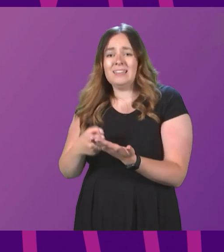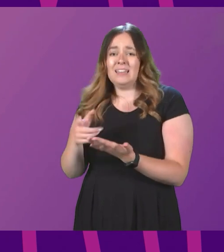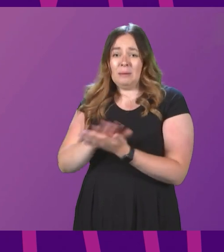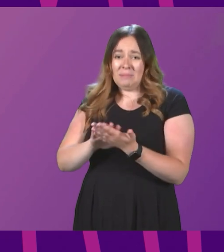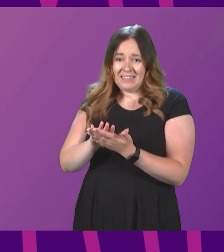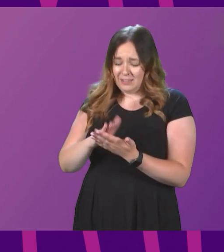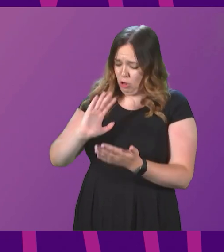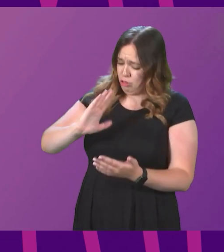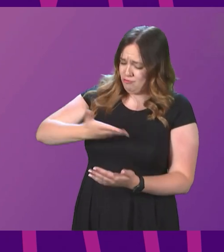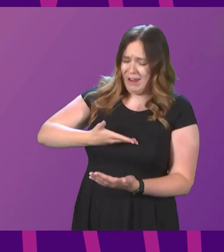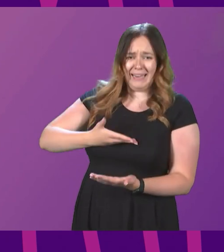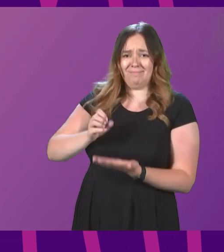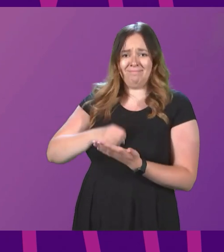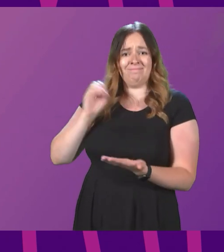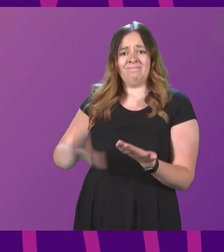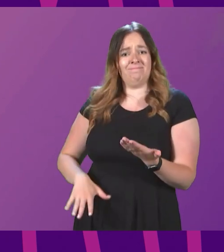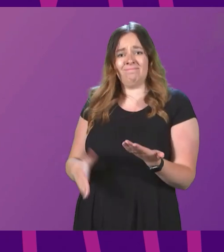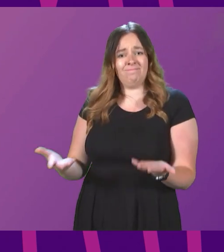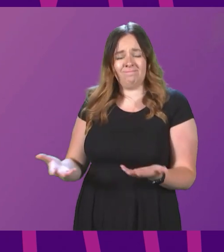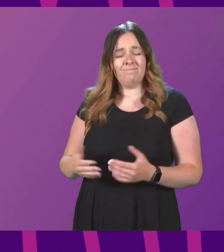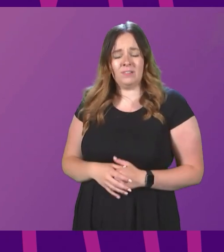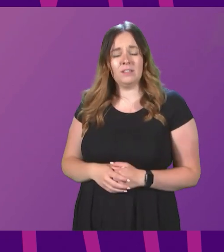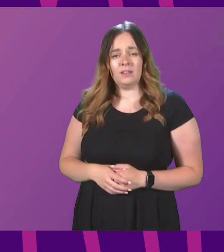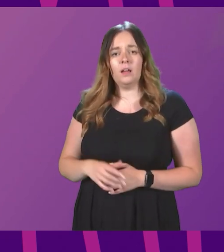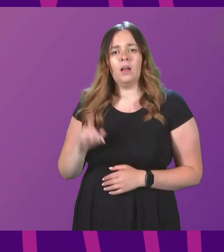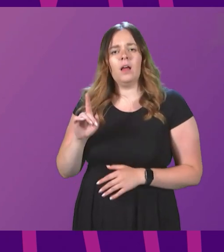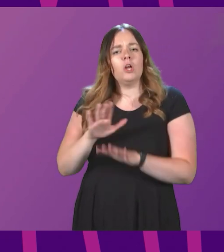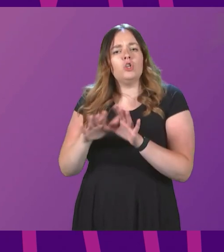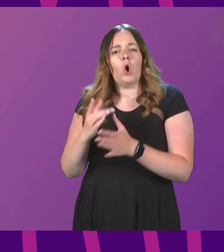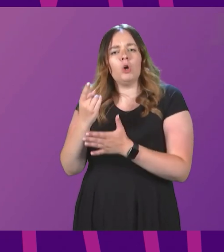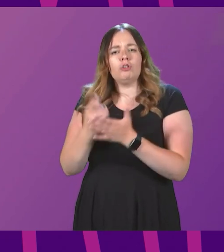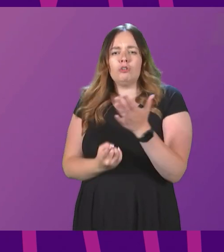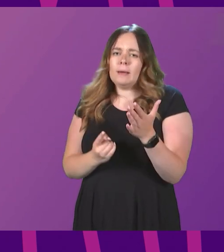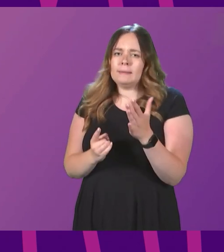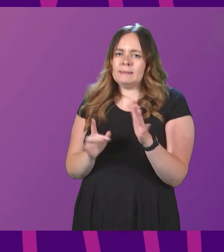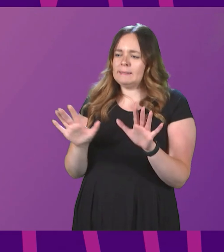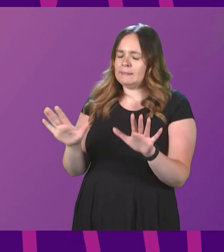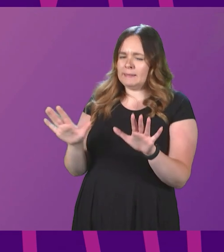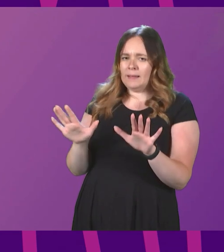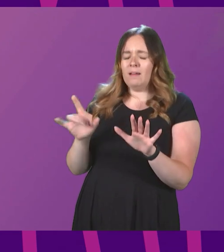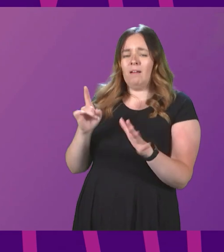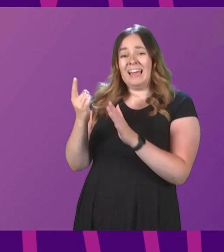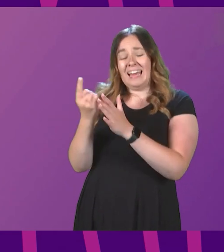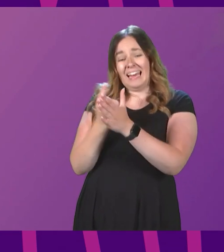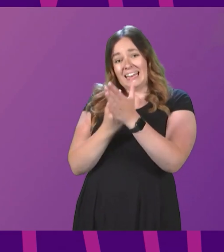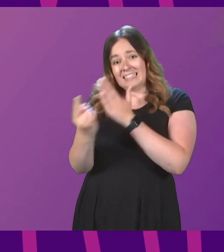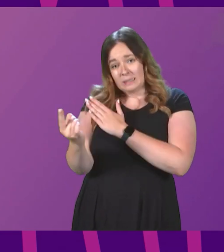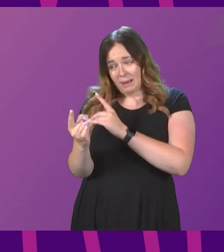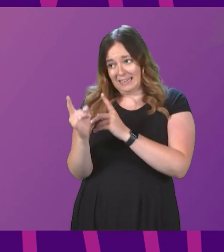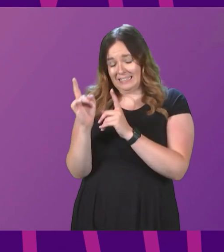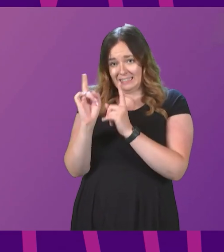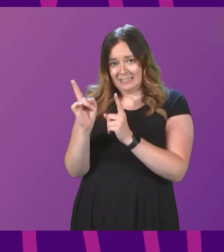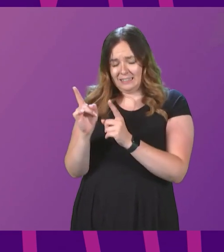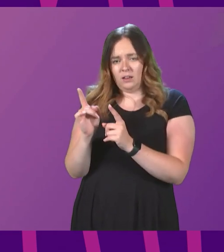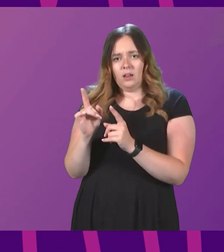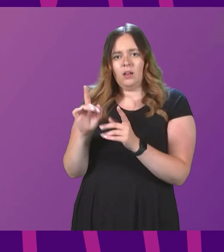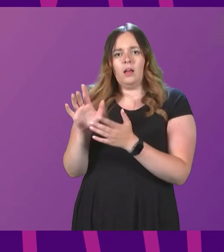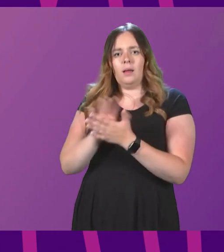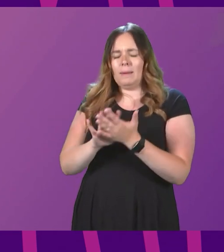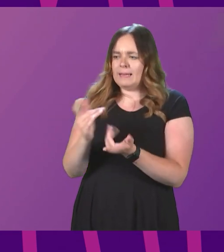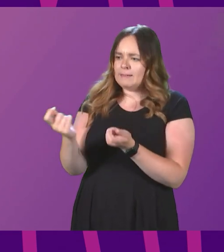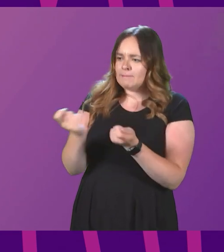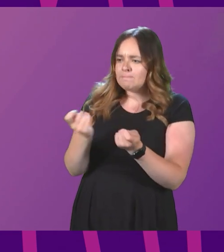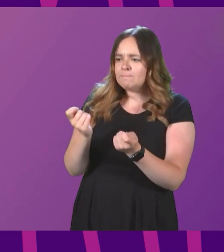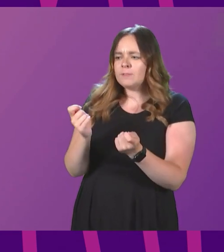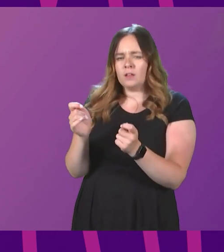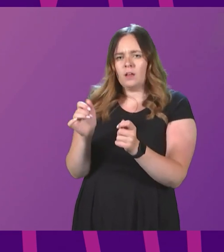a right to self-determination. But this is not just abstract. Independence is about addressing better